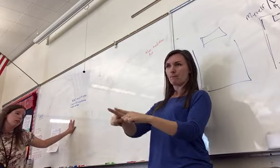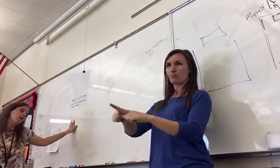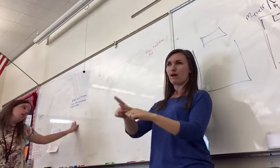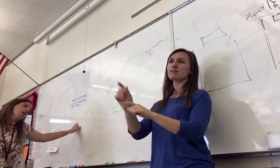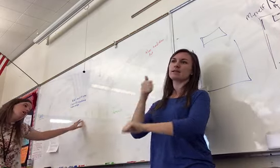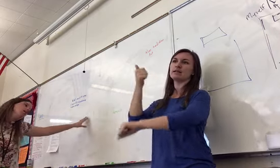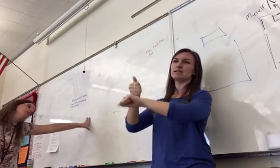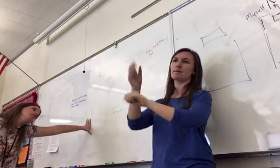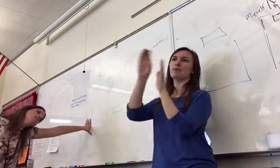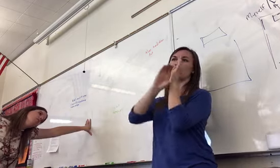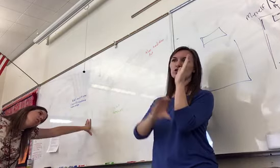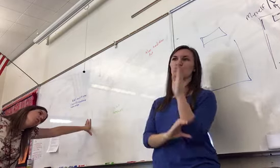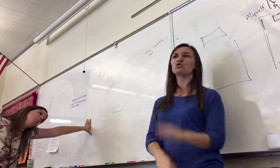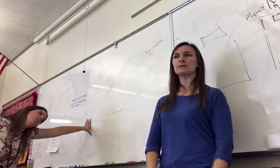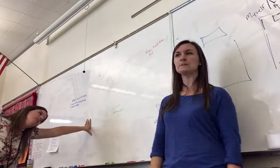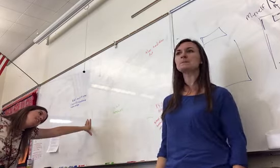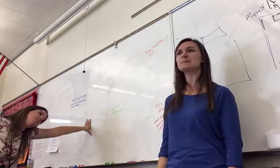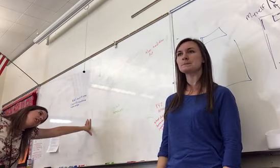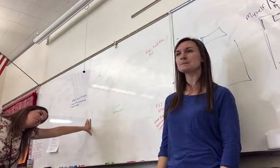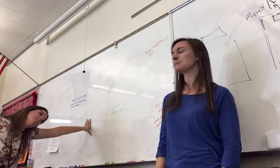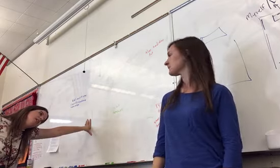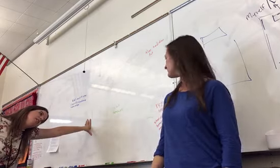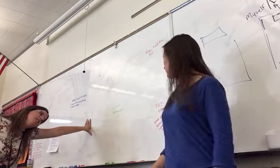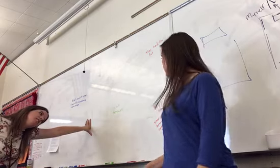Remember, what did James Madison